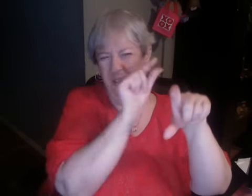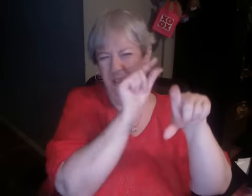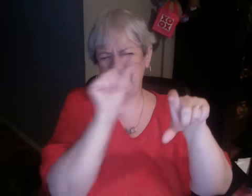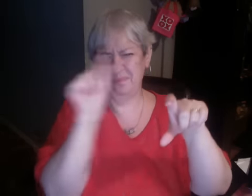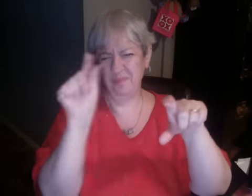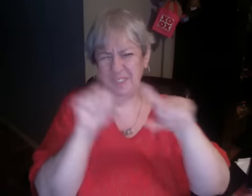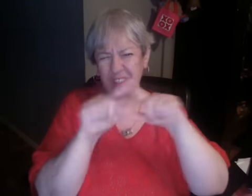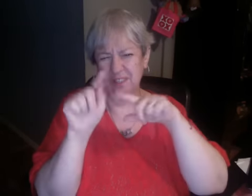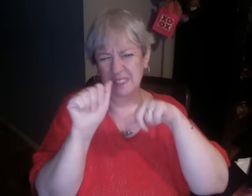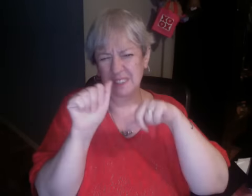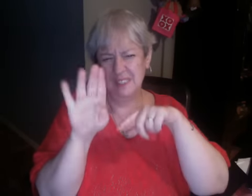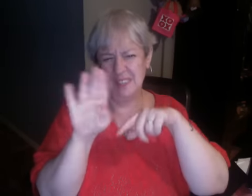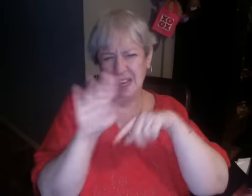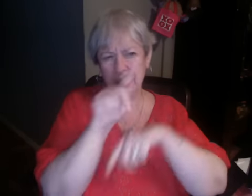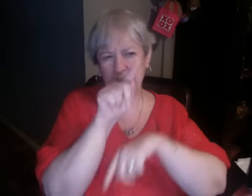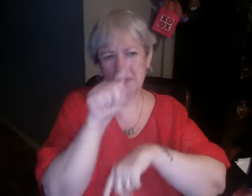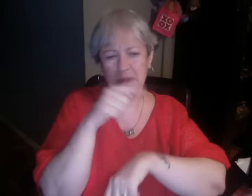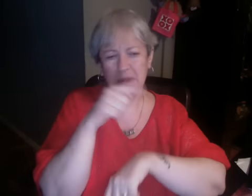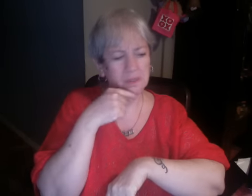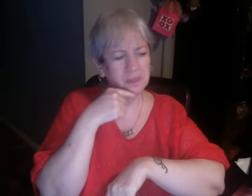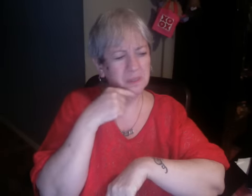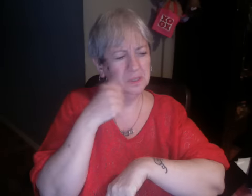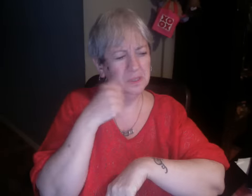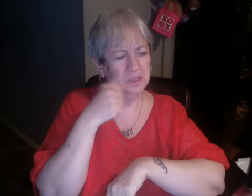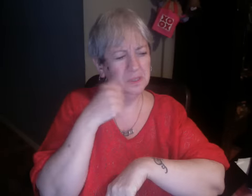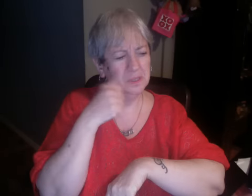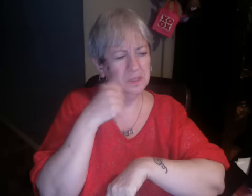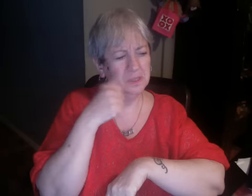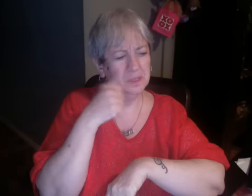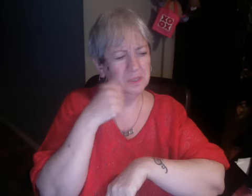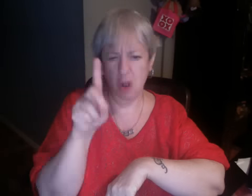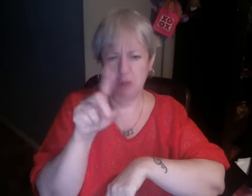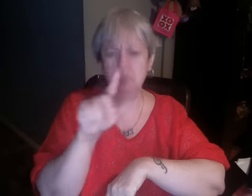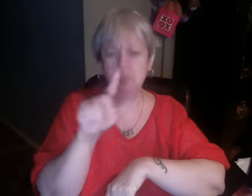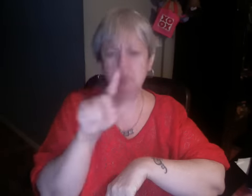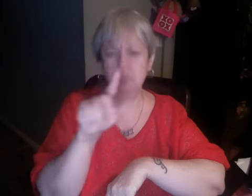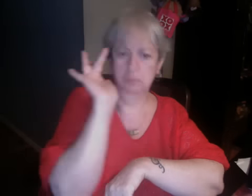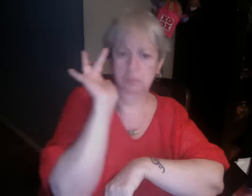everyone on the block. Even after he got sick. Sick who want? Just be surprised.